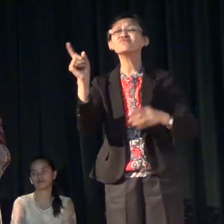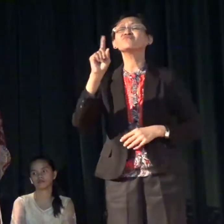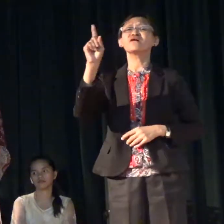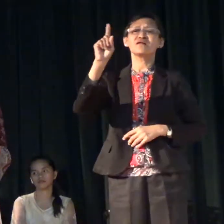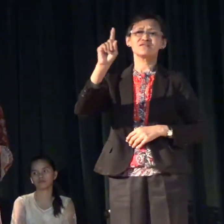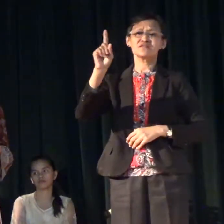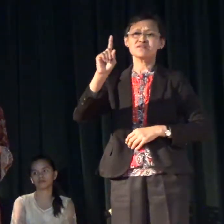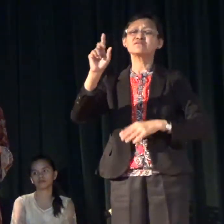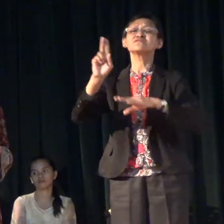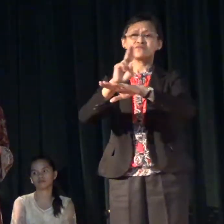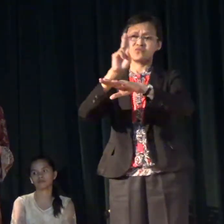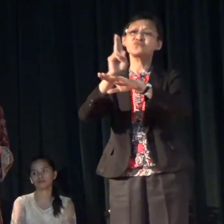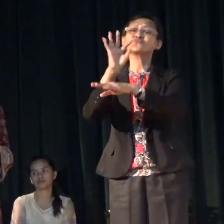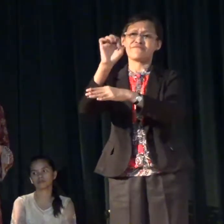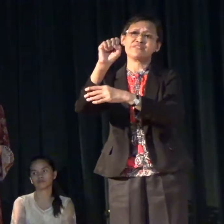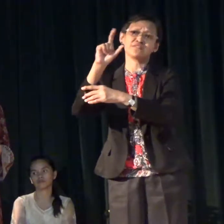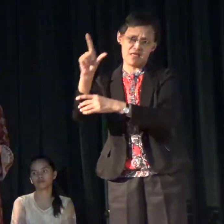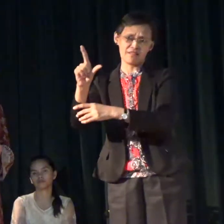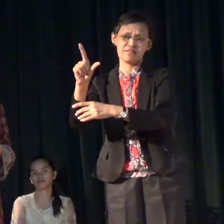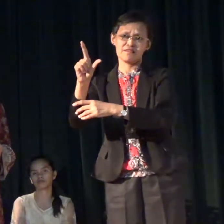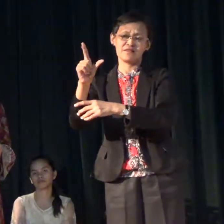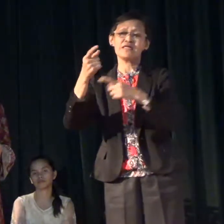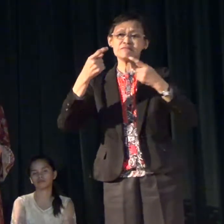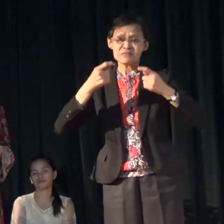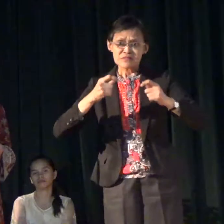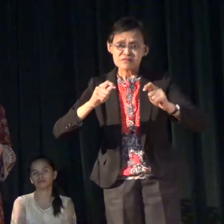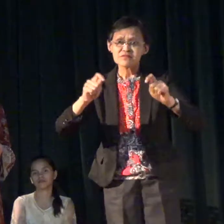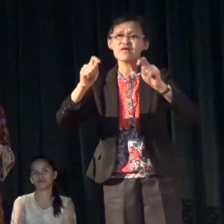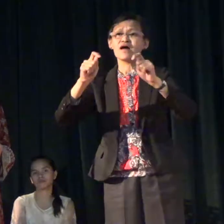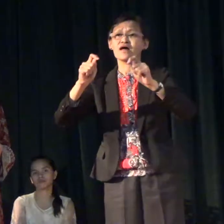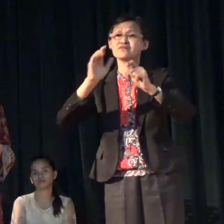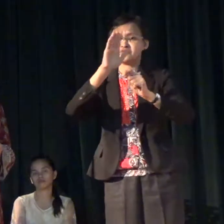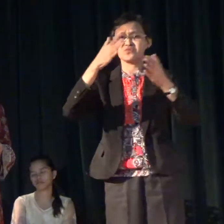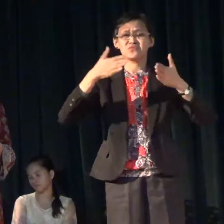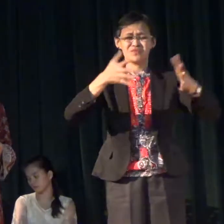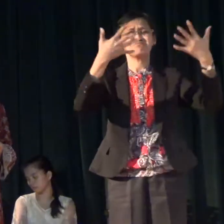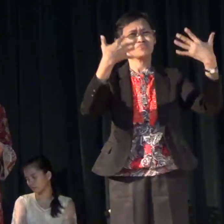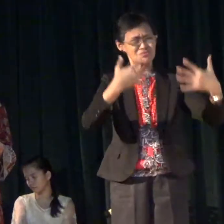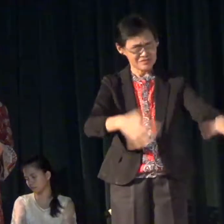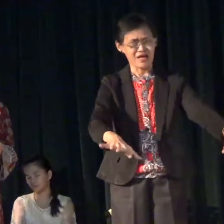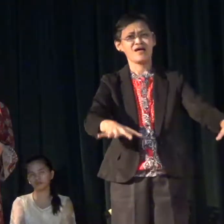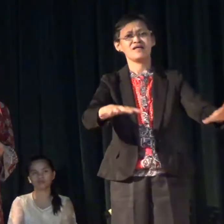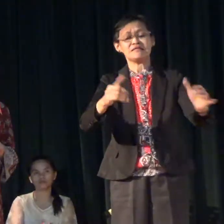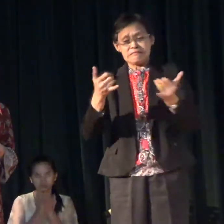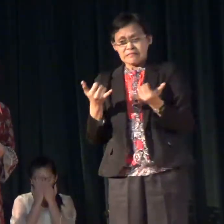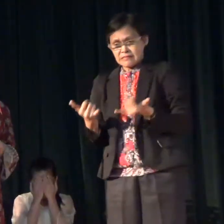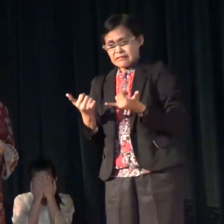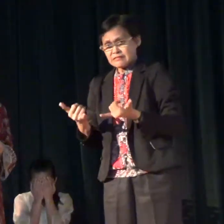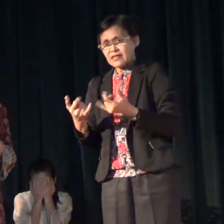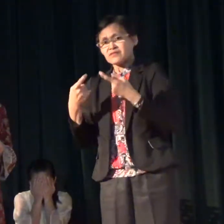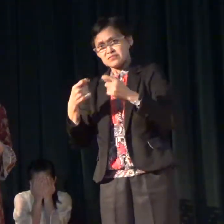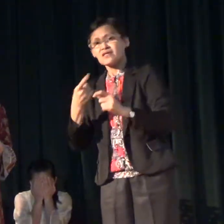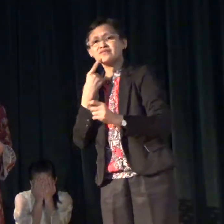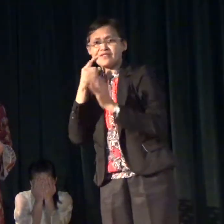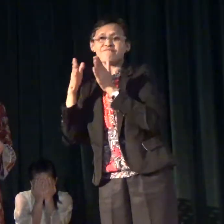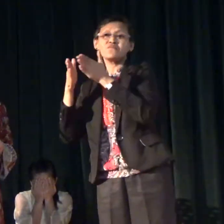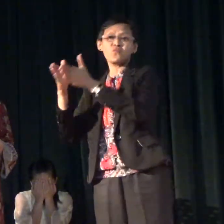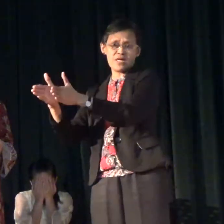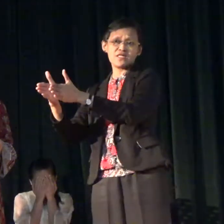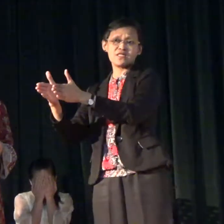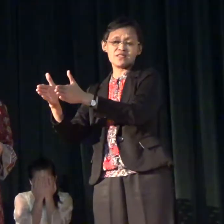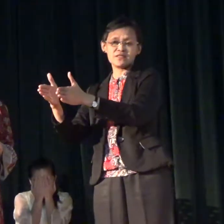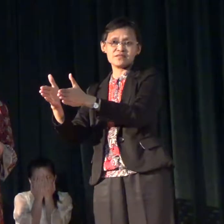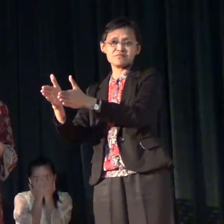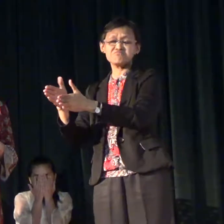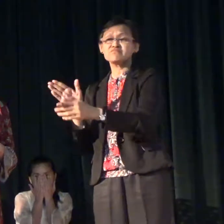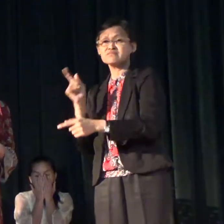let's use FSL we've tried your way let's try the deaf way and